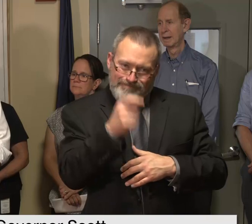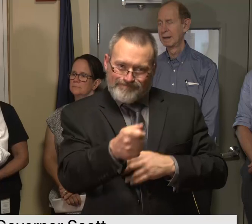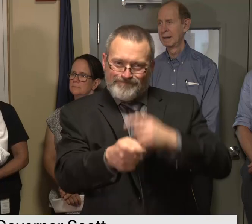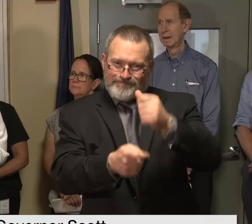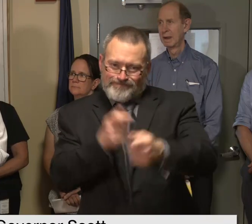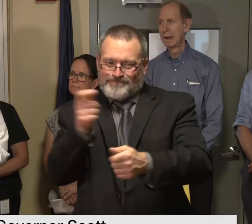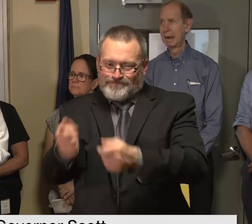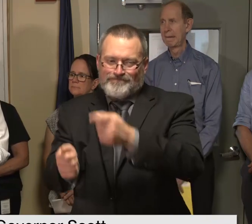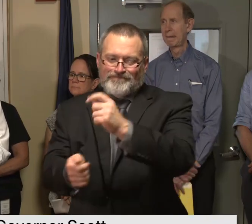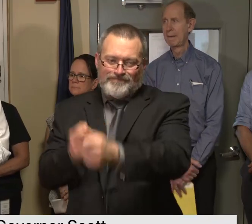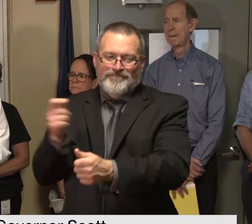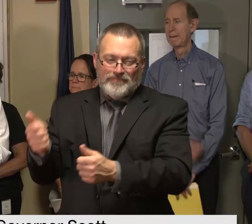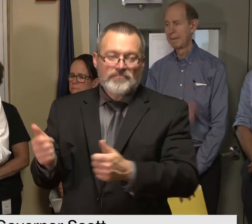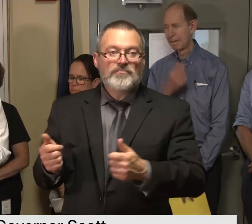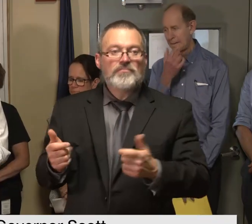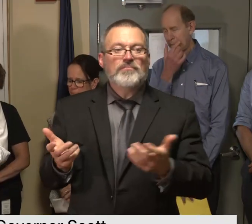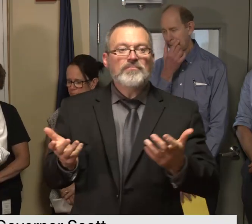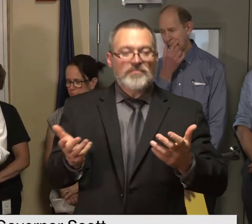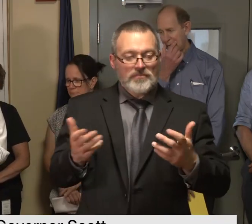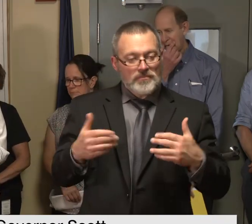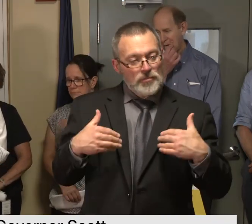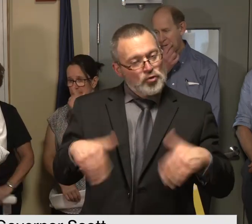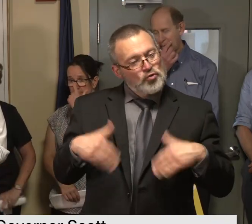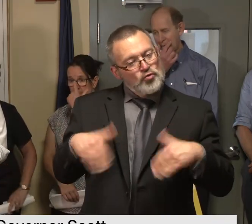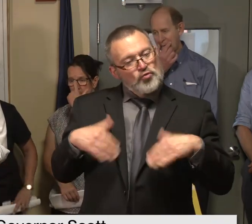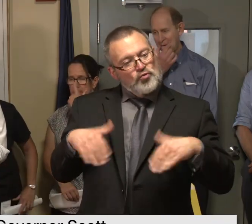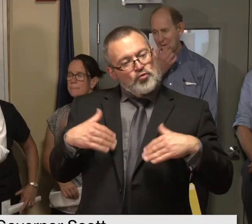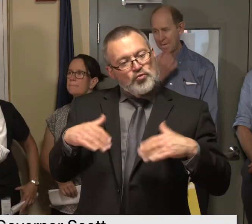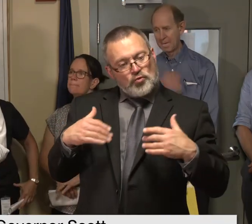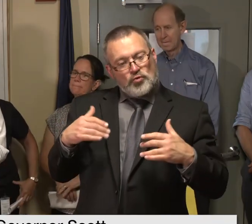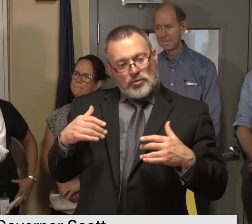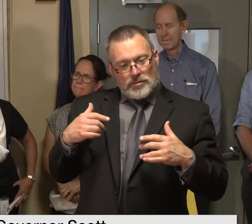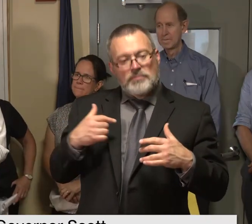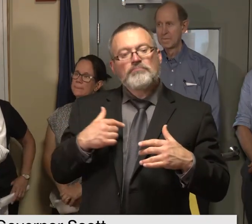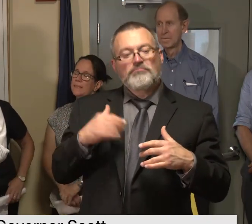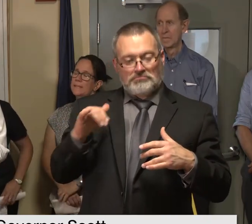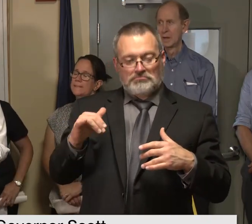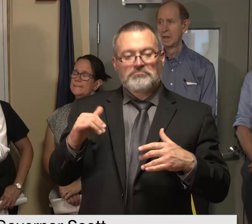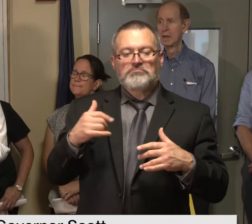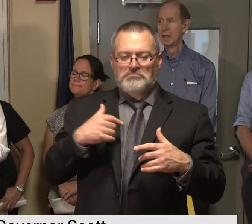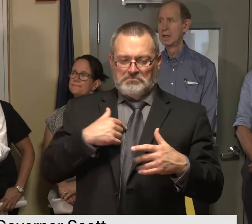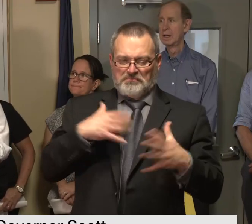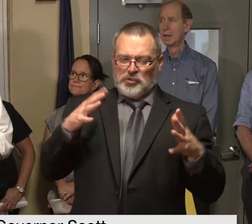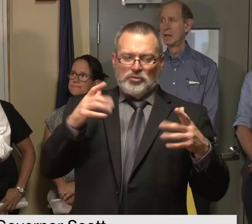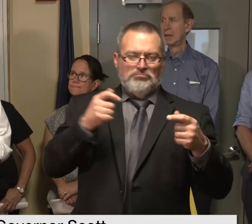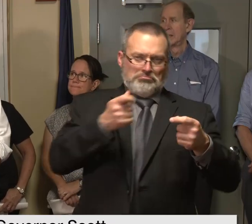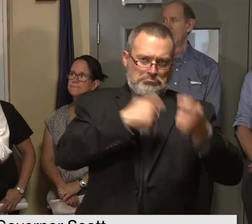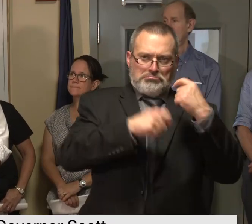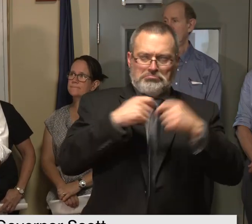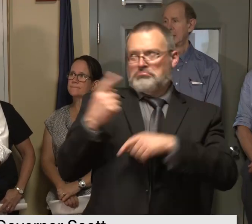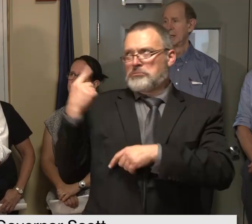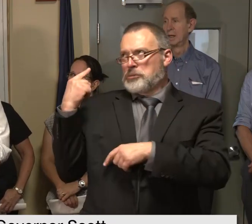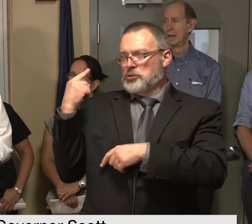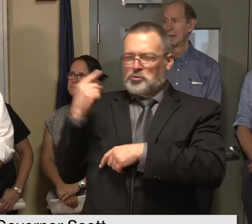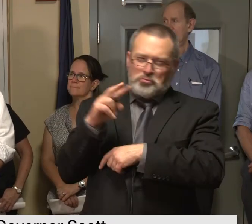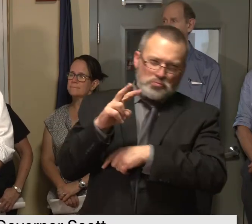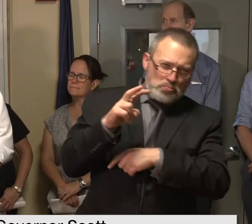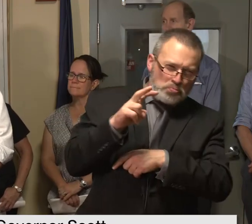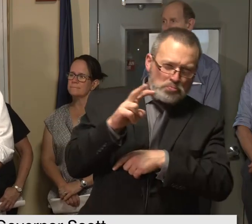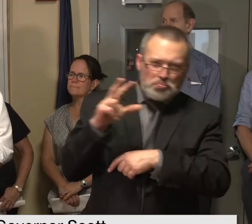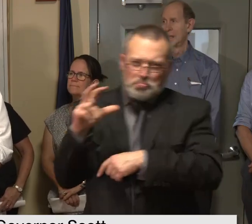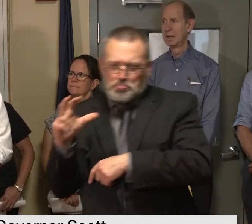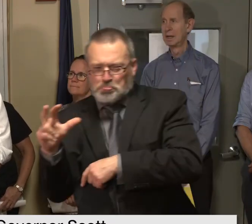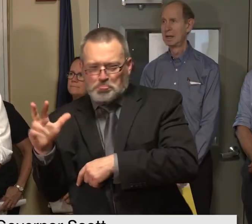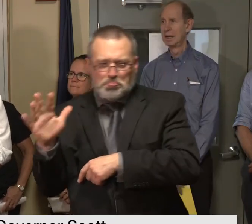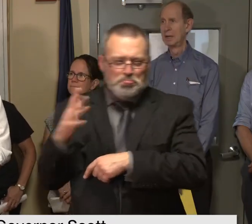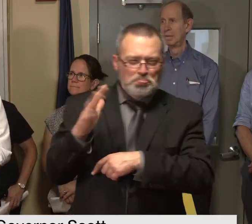number but we probably i know in fact that we replace hundreds of culverts a year but with 64 000 and they vary